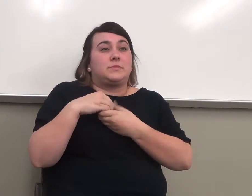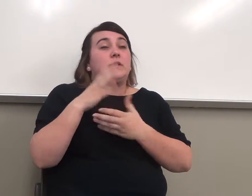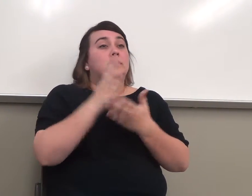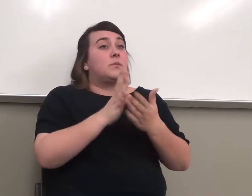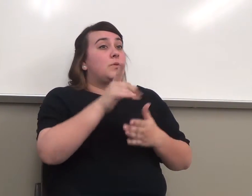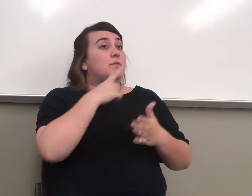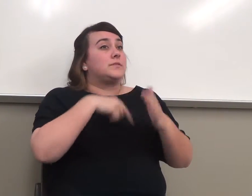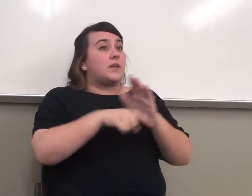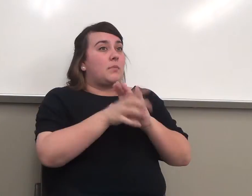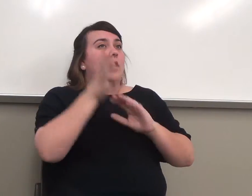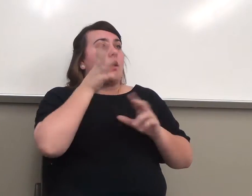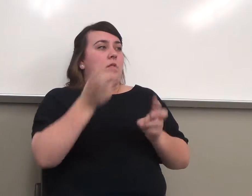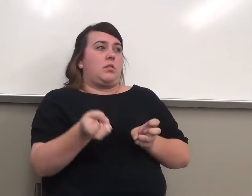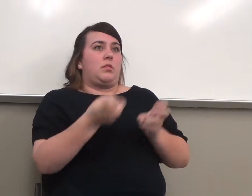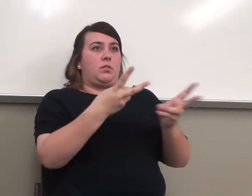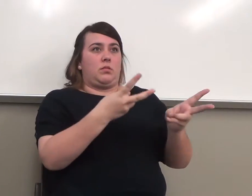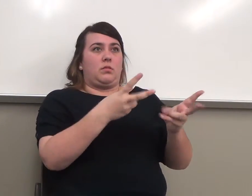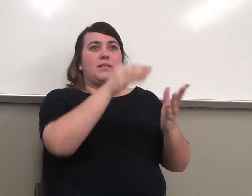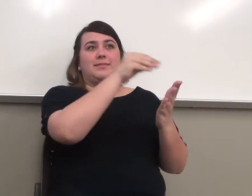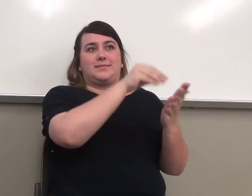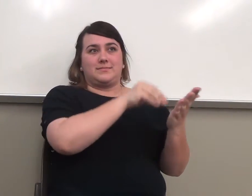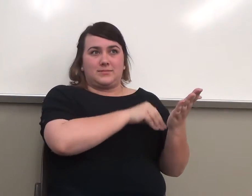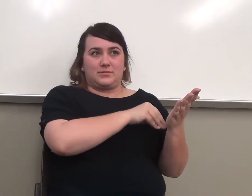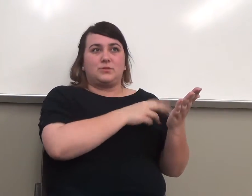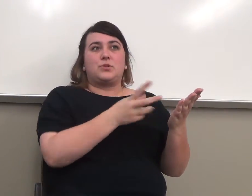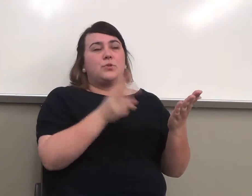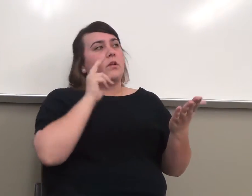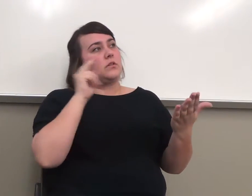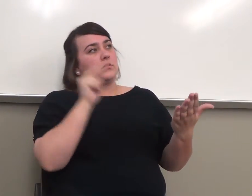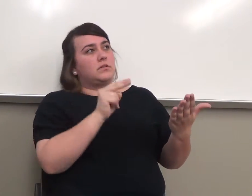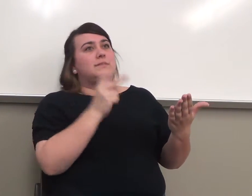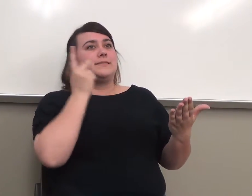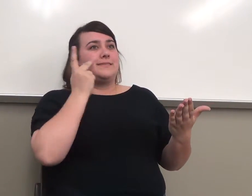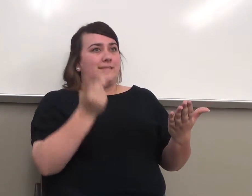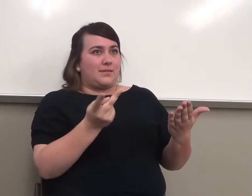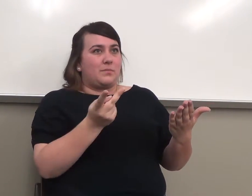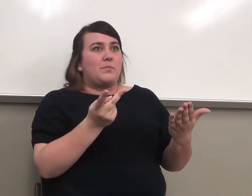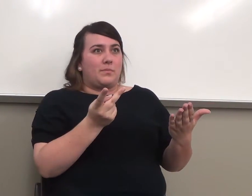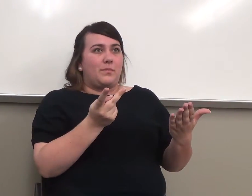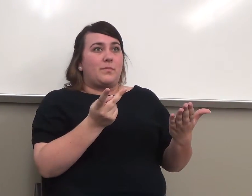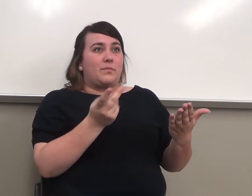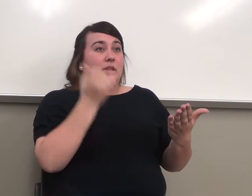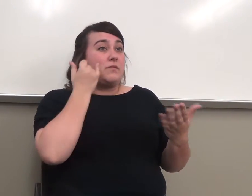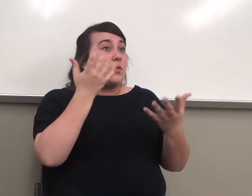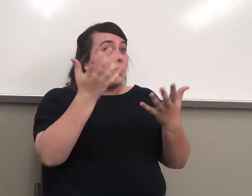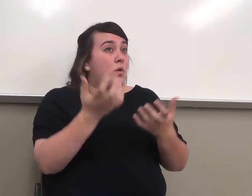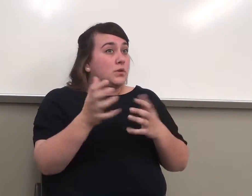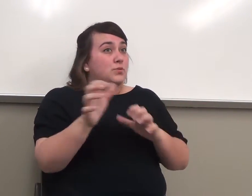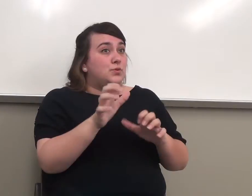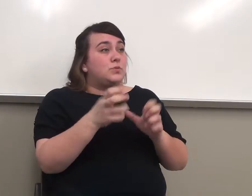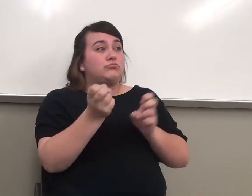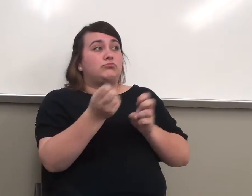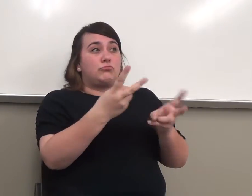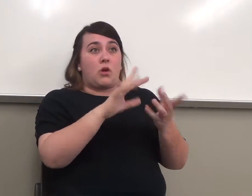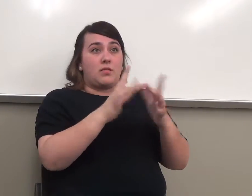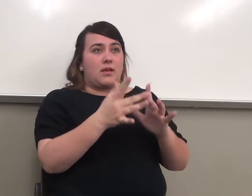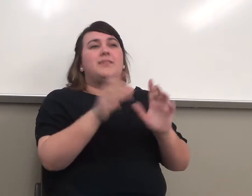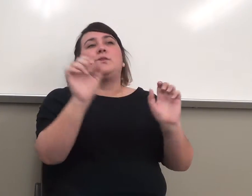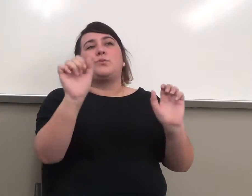up there so that you can actually, if you want to complete them online, you can. Some of the homework